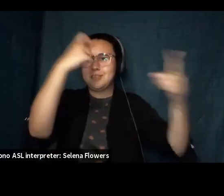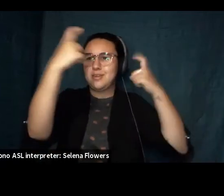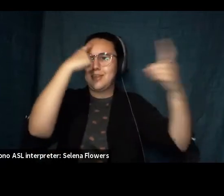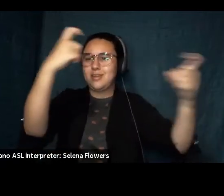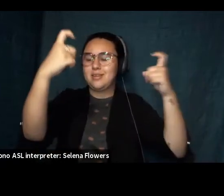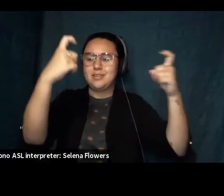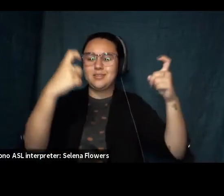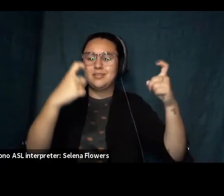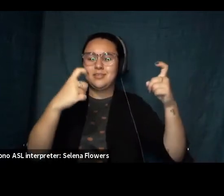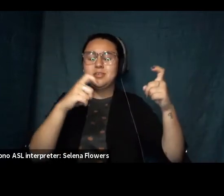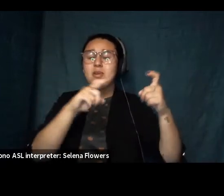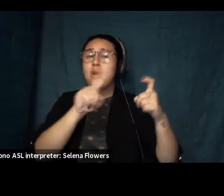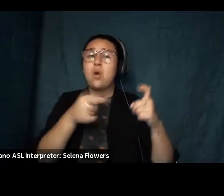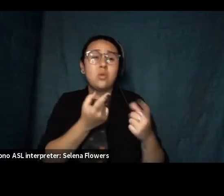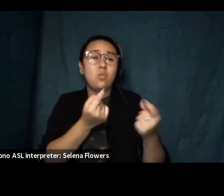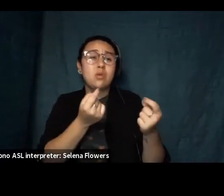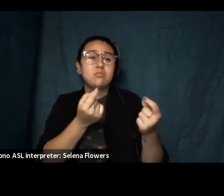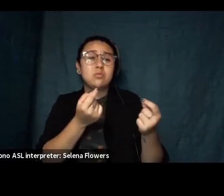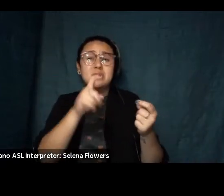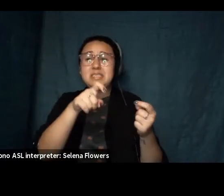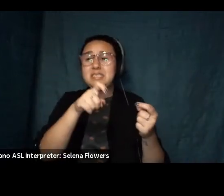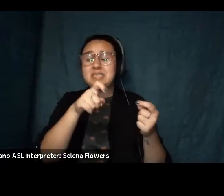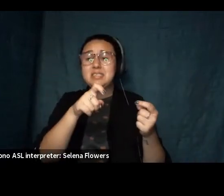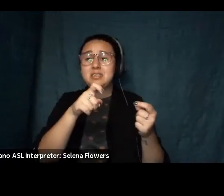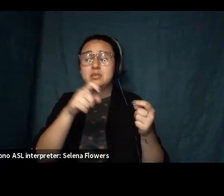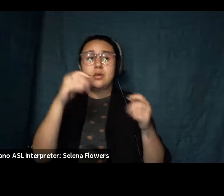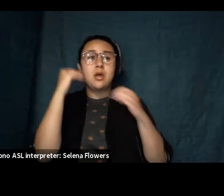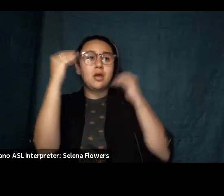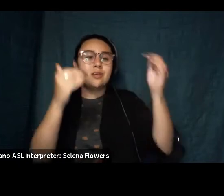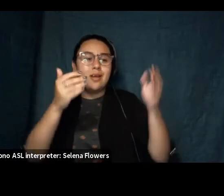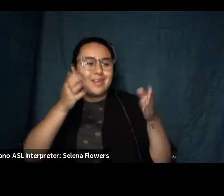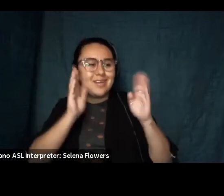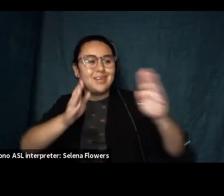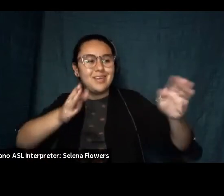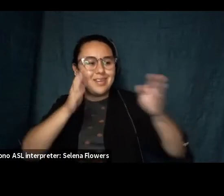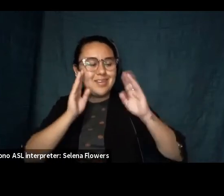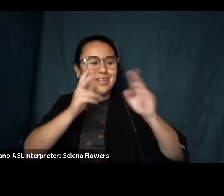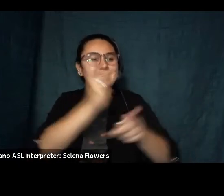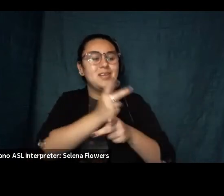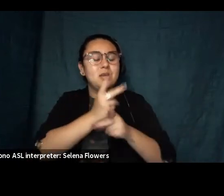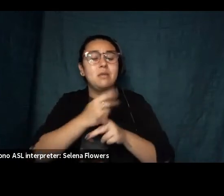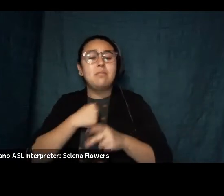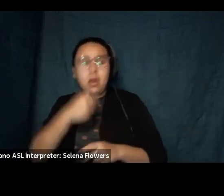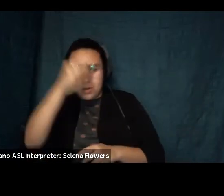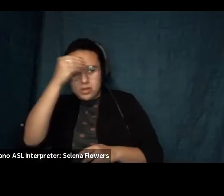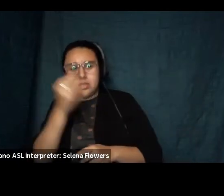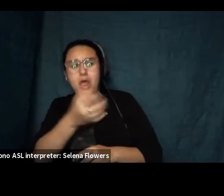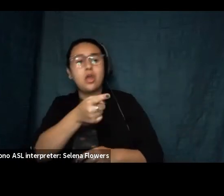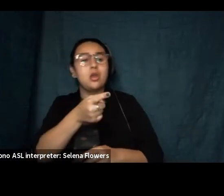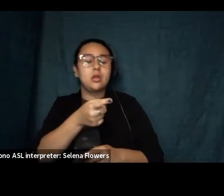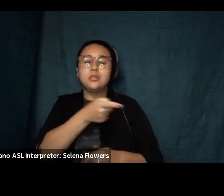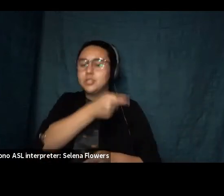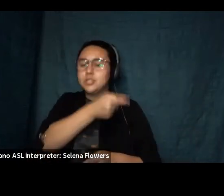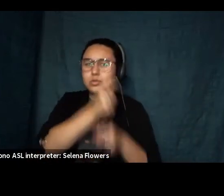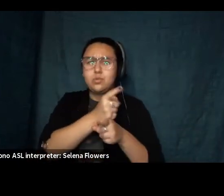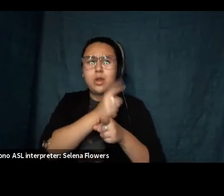undistracted gaze attending ear and what i want most to tell her that she was right in her utter